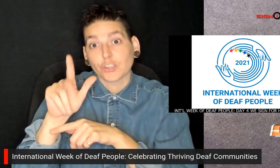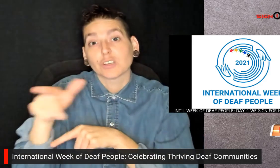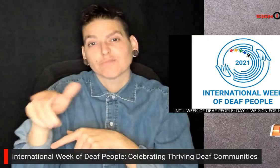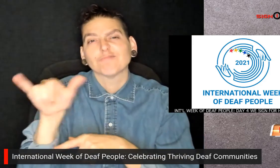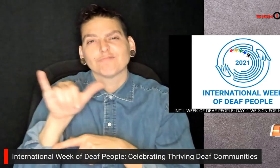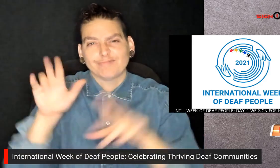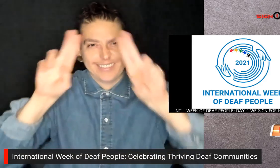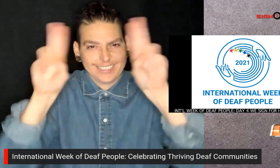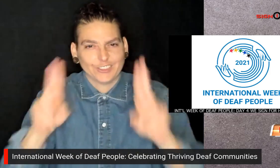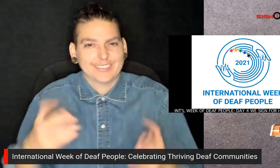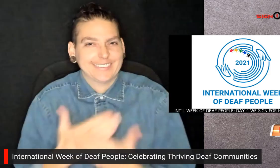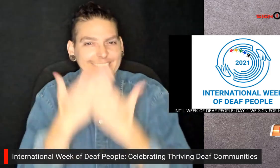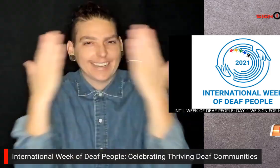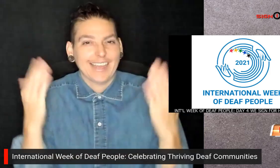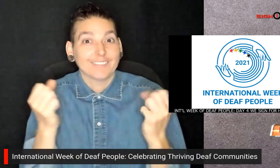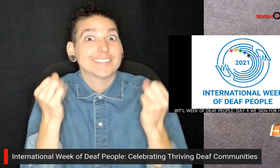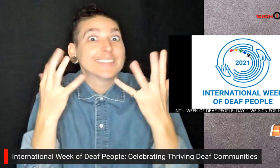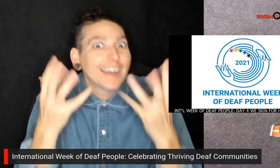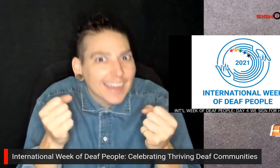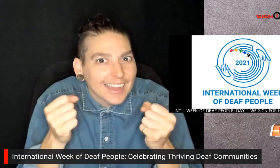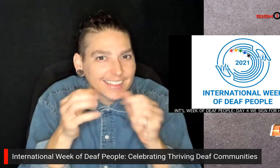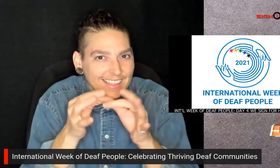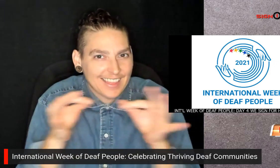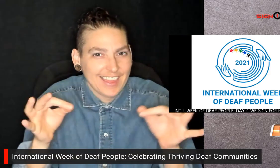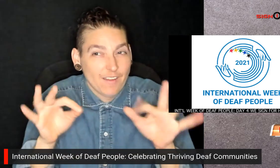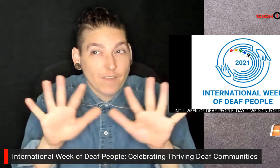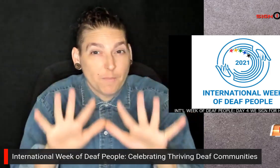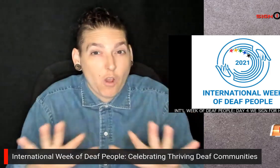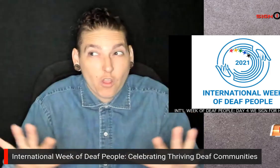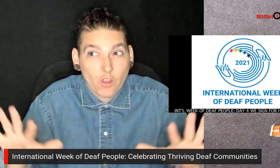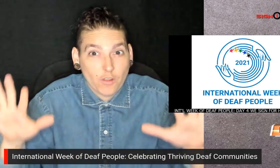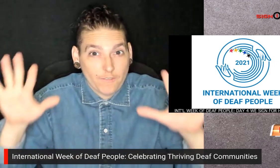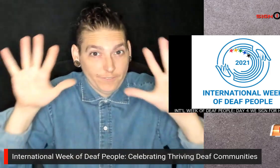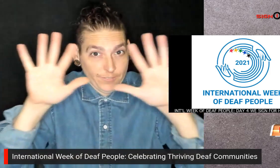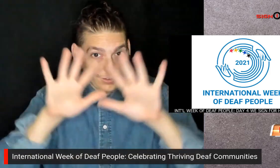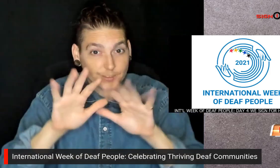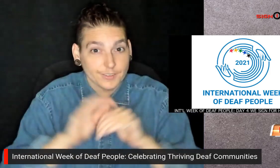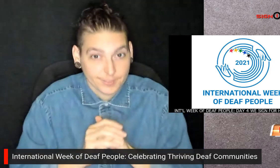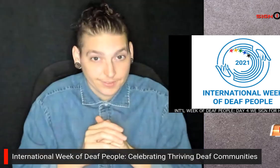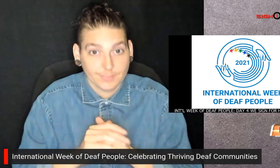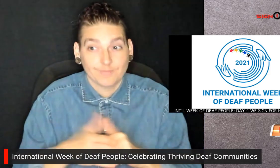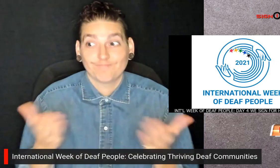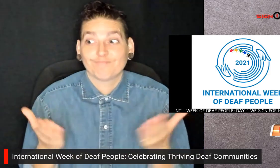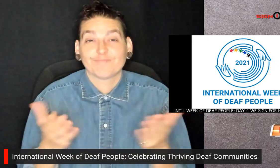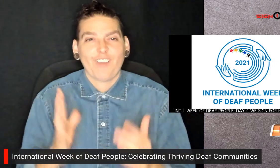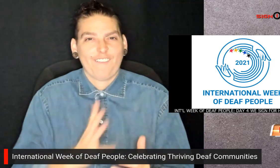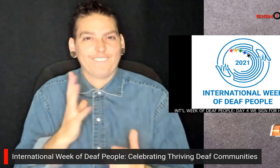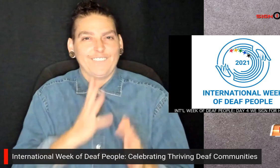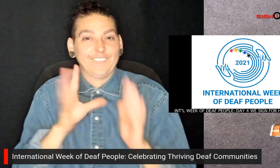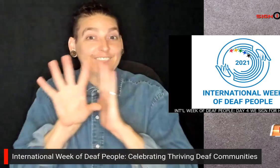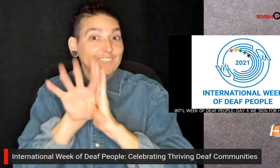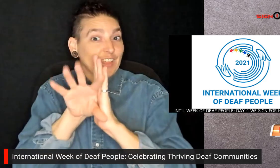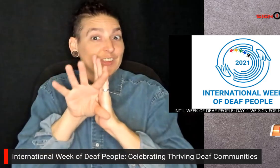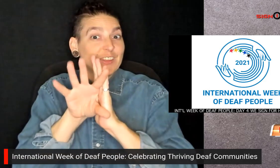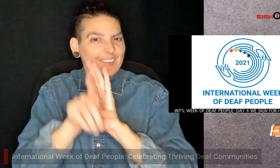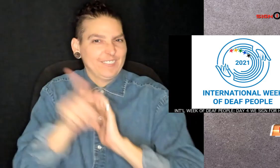September 23rd is also International Day of Sign Languages. Here's the official video from